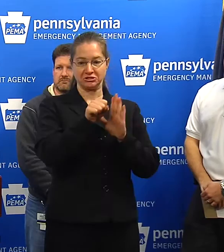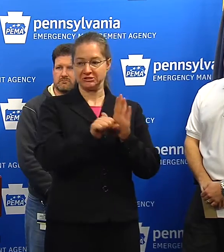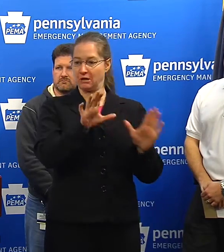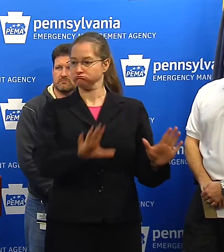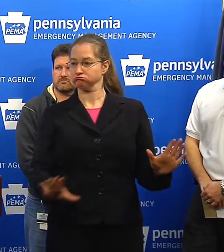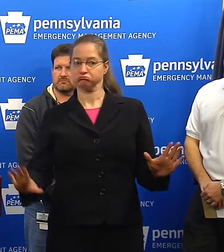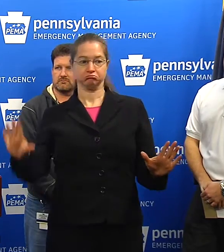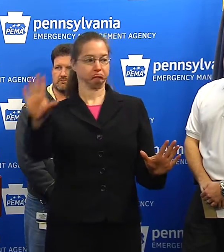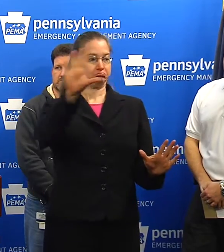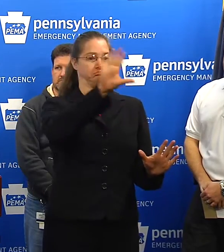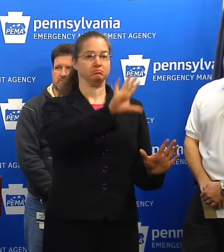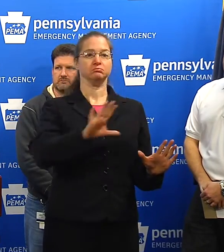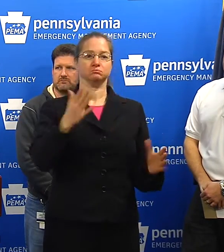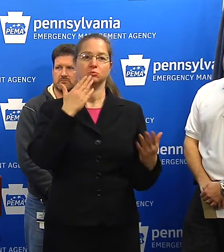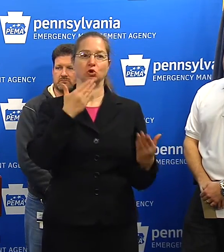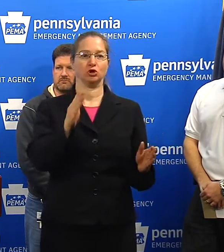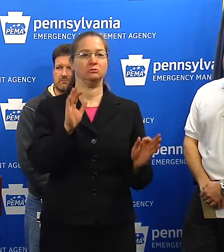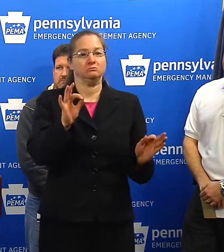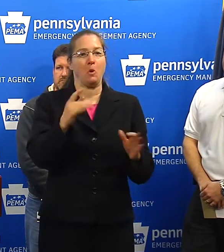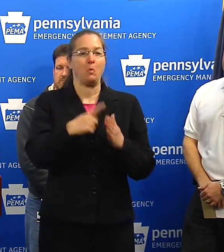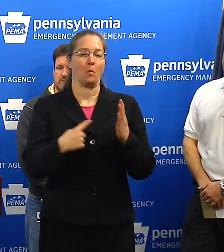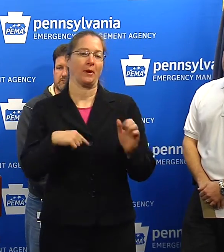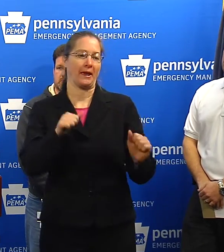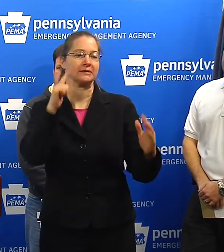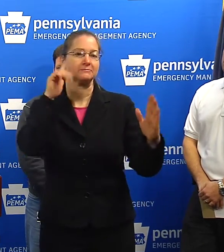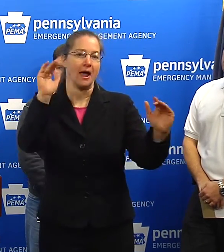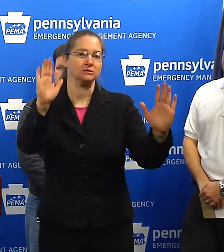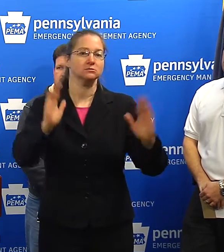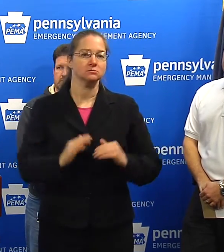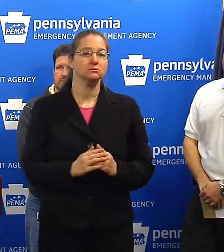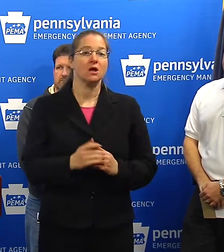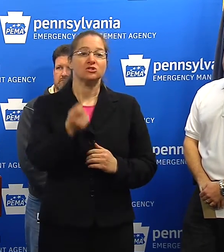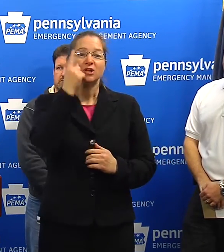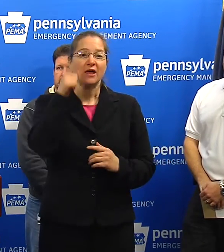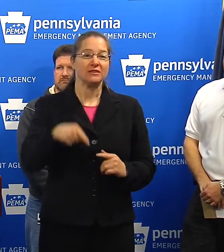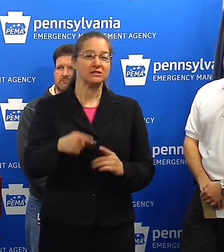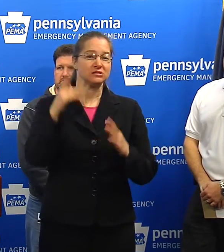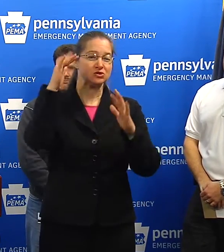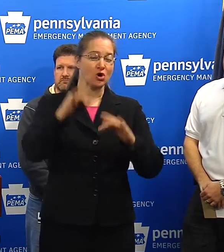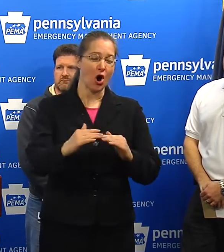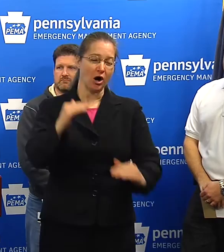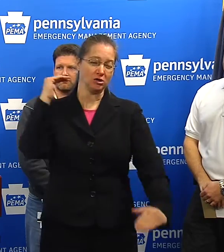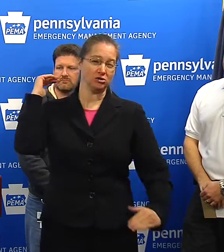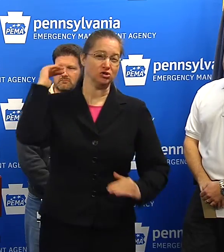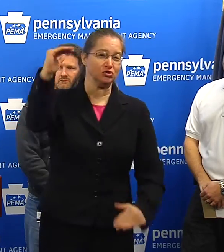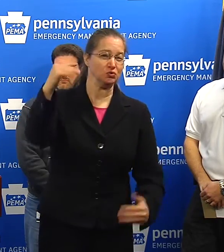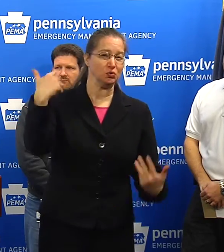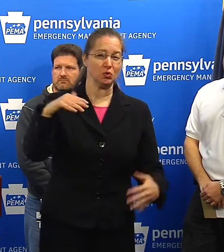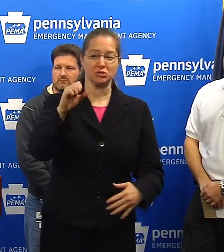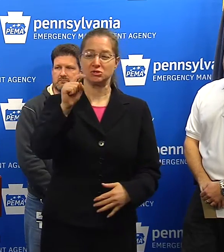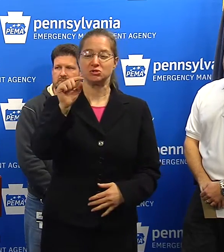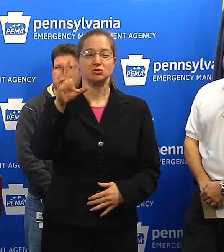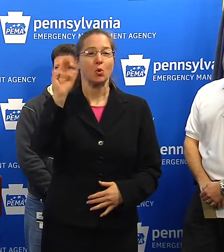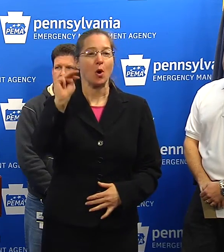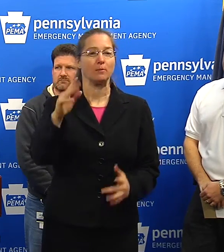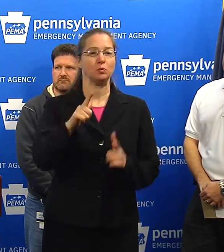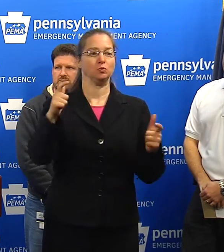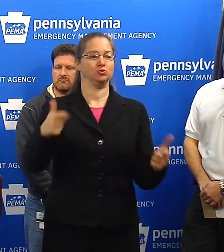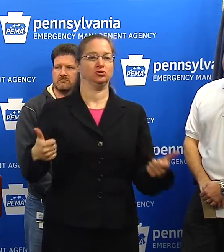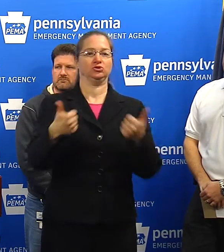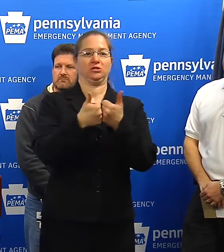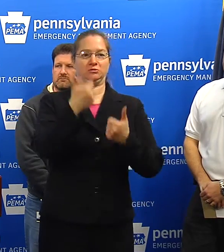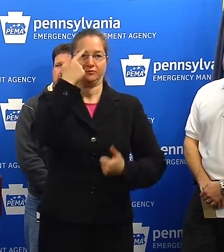in as good a shape as can be expected. But again, this is a historic snowstorm. This is a huge challenge for Pennsylvania.